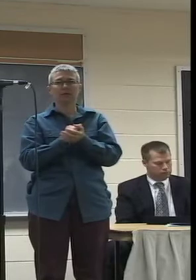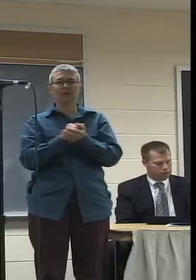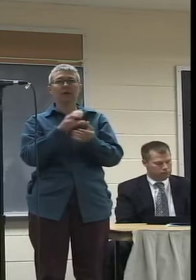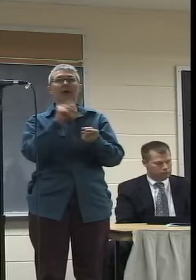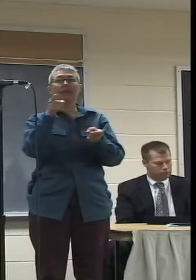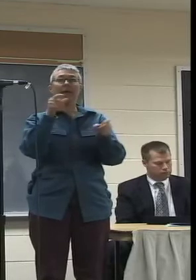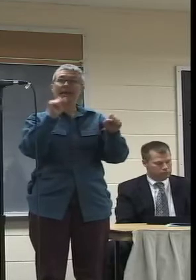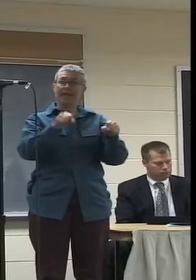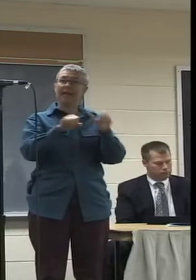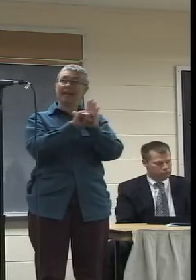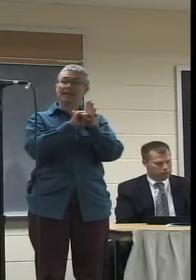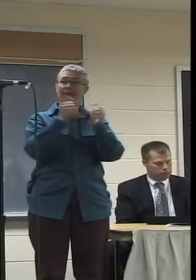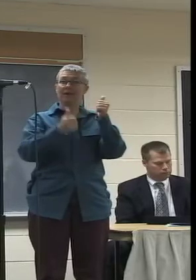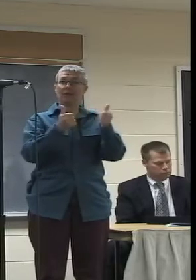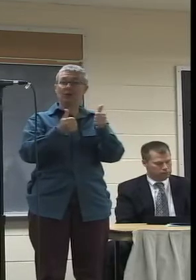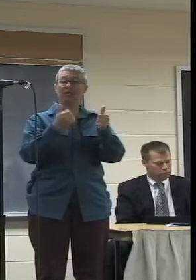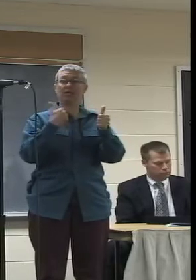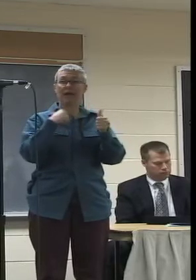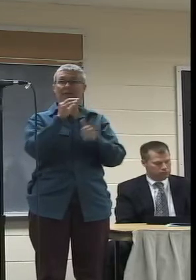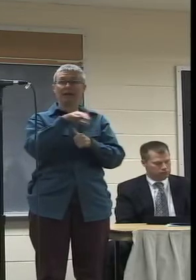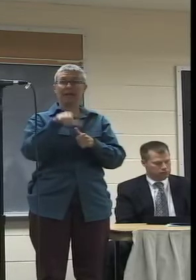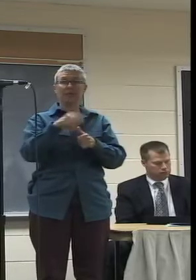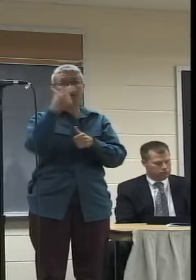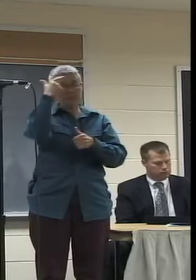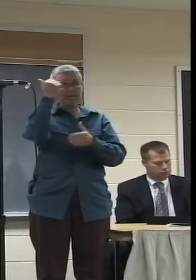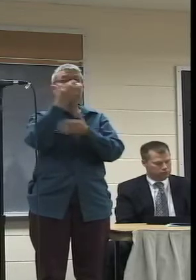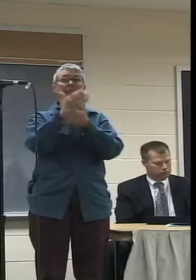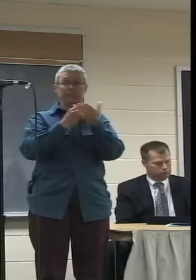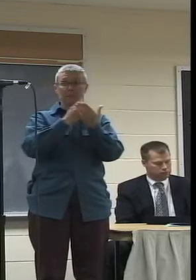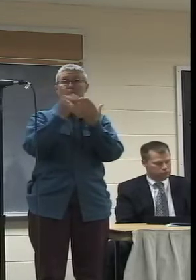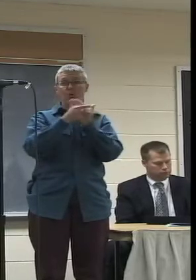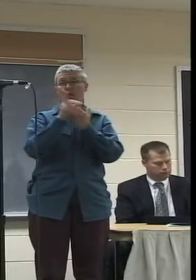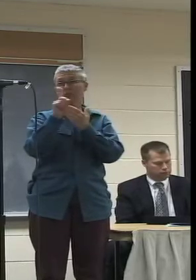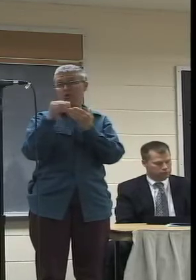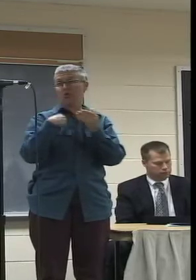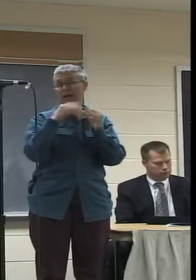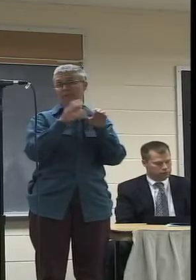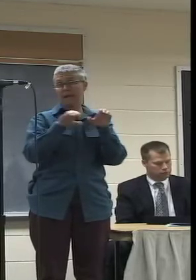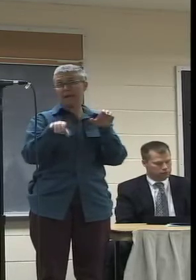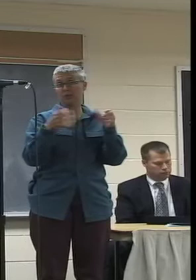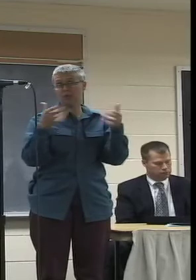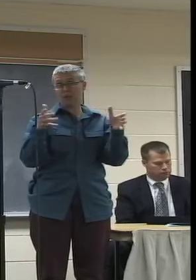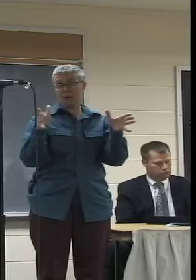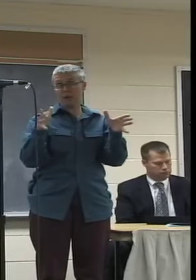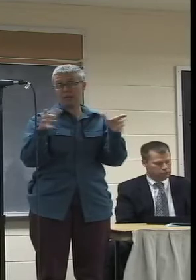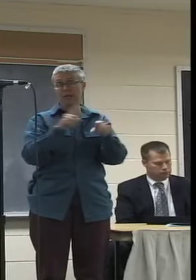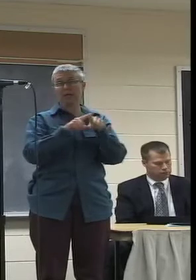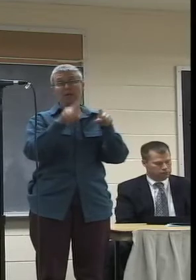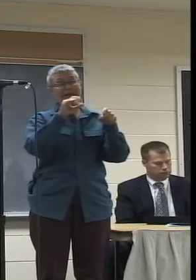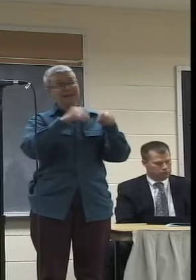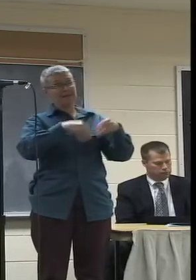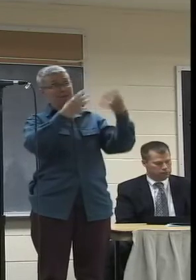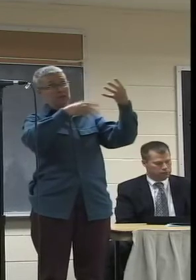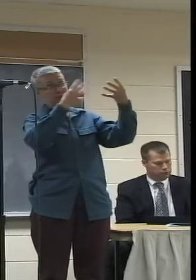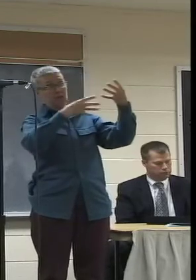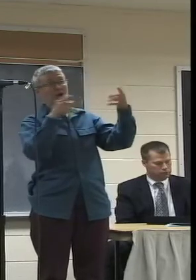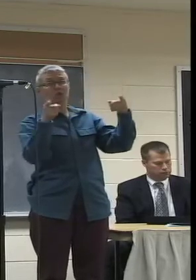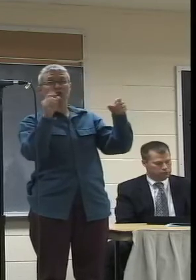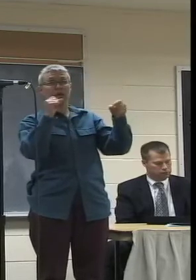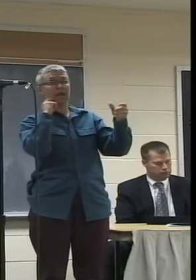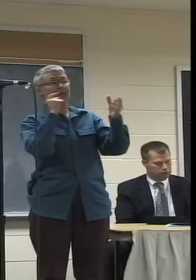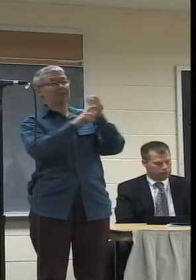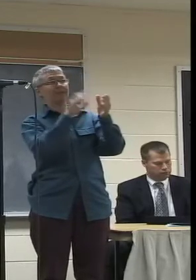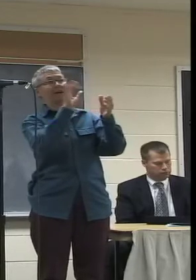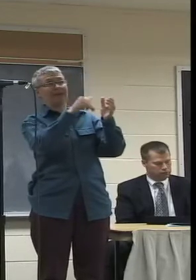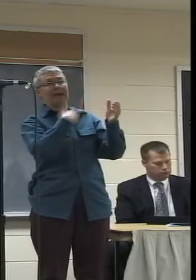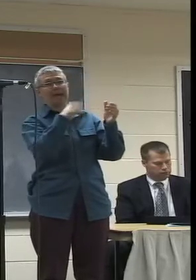captioned, because there are some programs that are captioned that come from other media, if they're hard of hearing. At present,